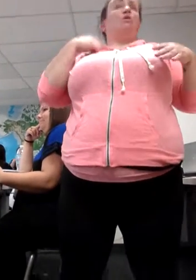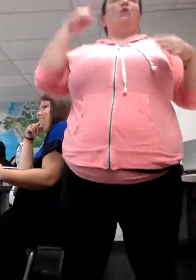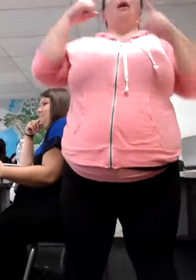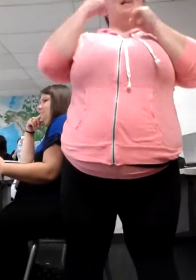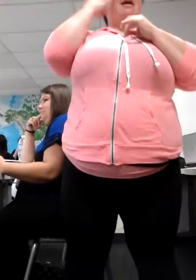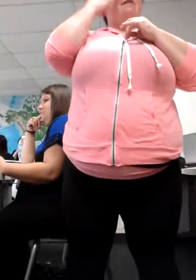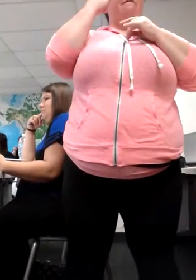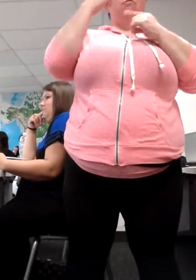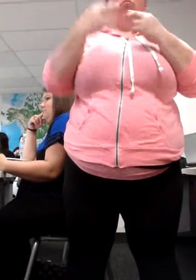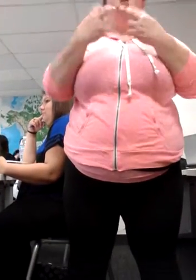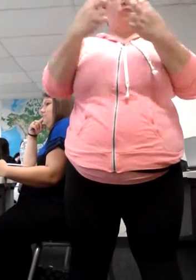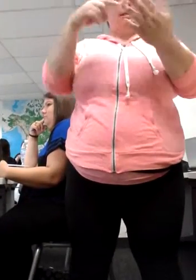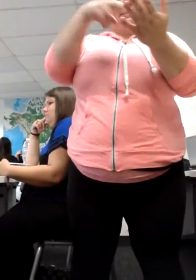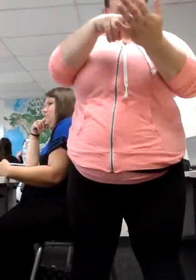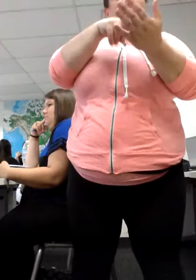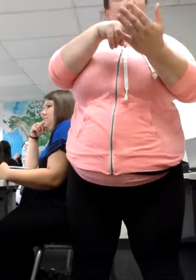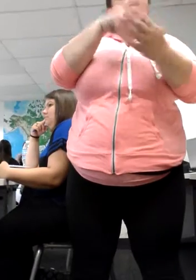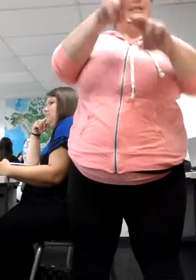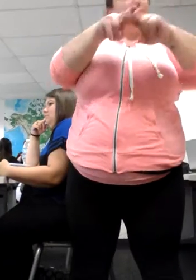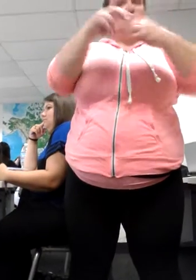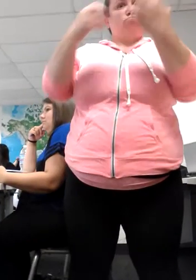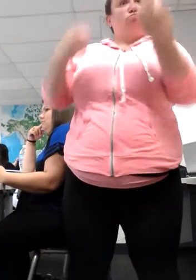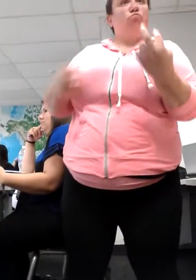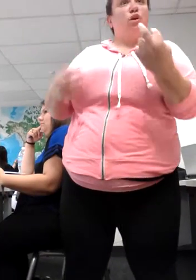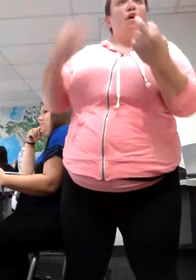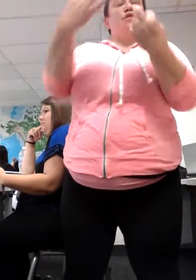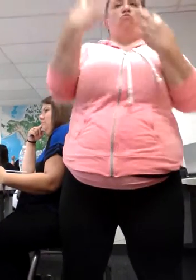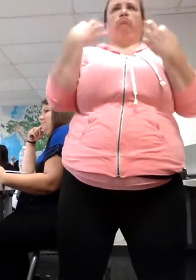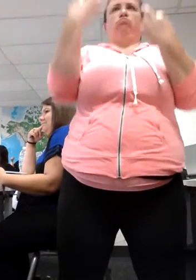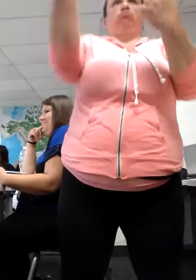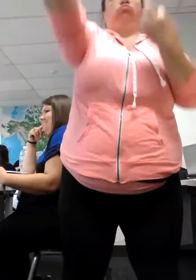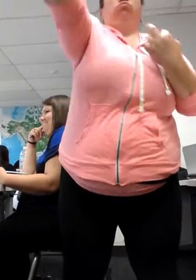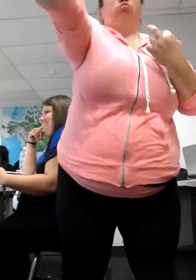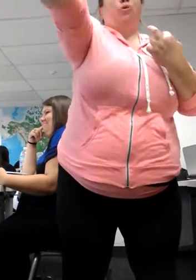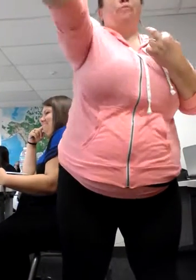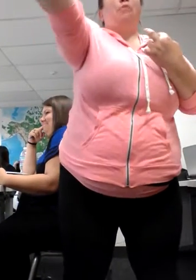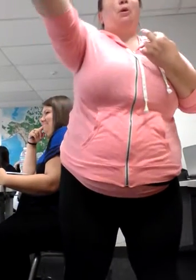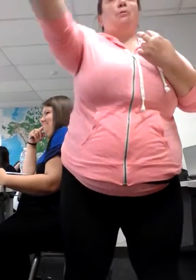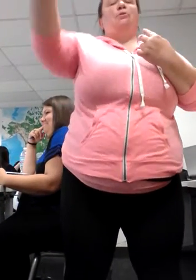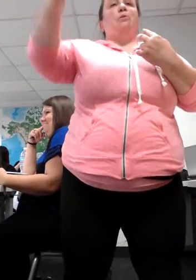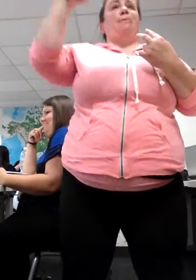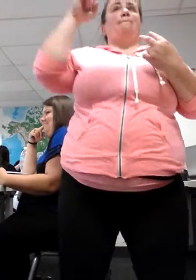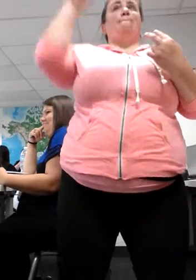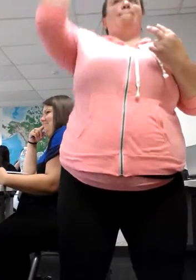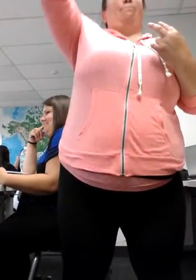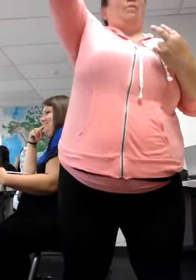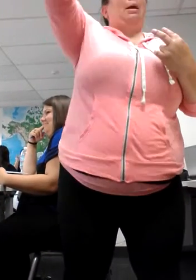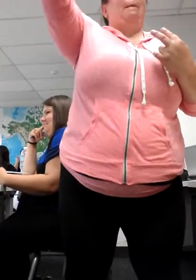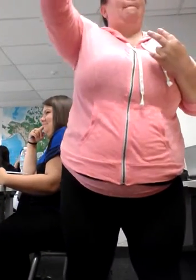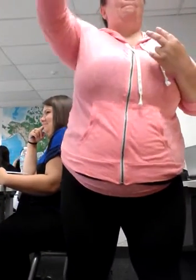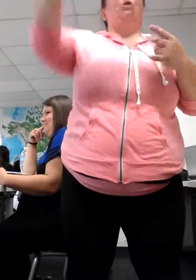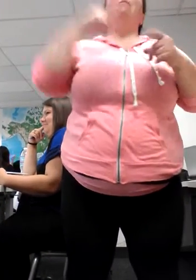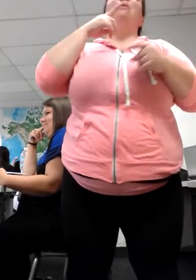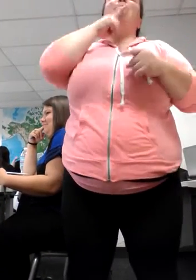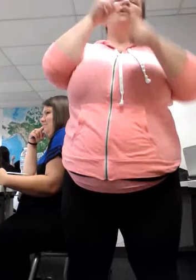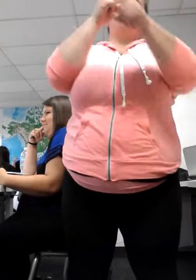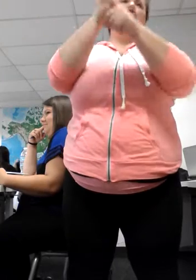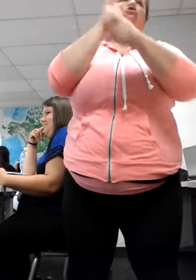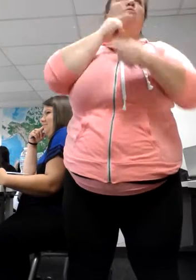front and the audience is behind us. So we have to project louder, otherwise you would hear it like this and you might not hear what